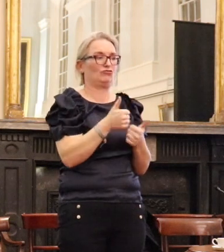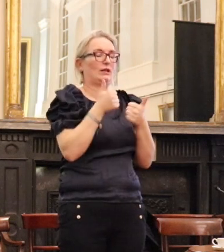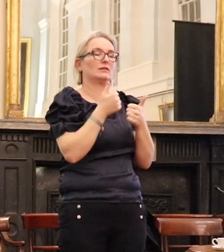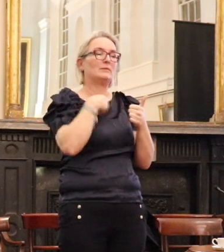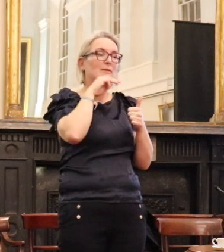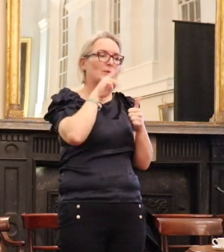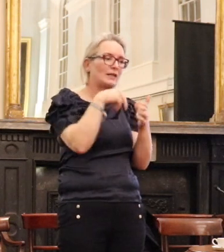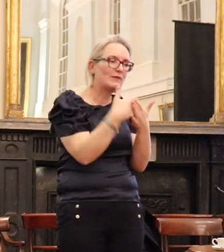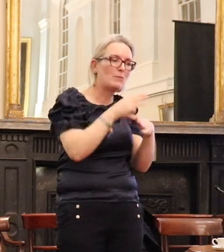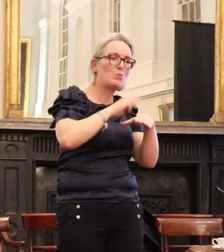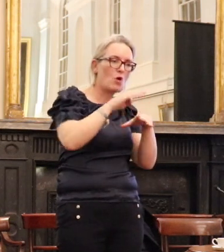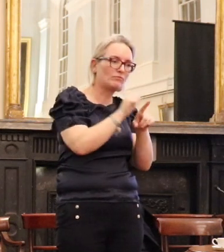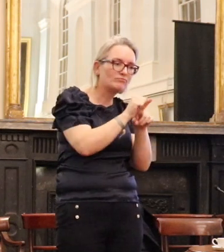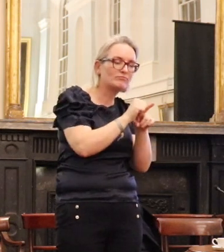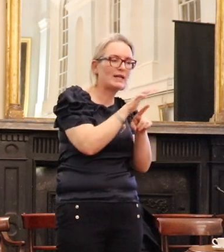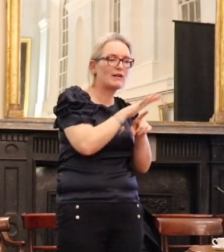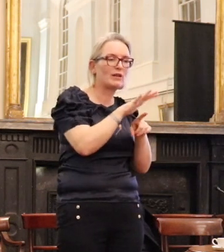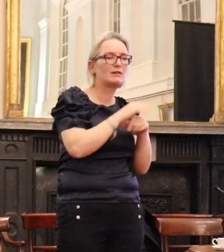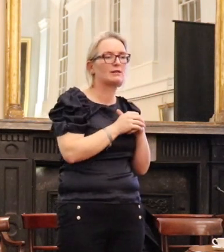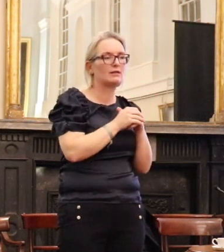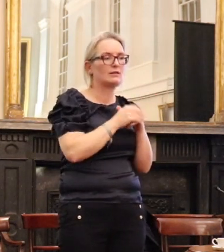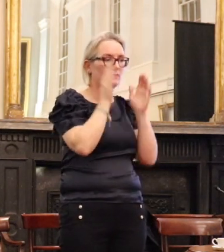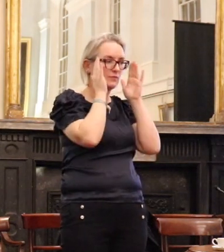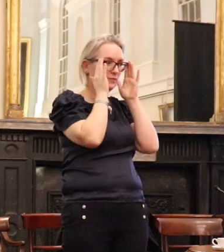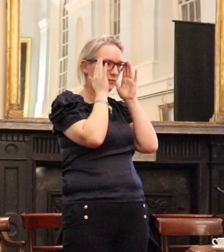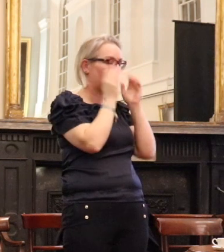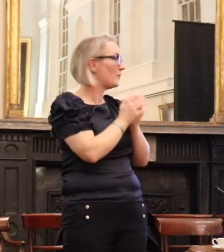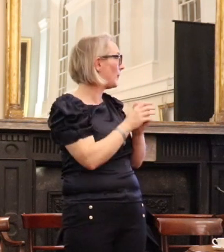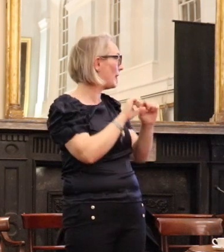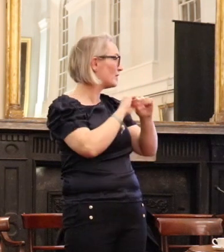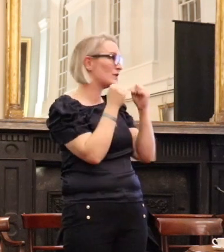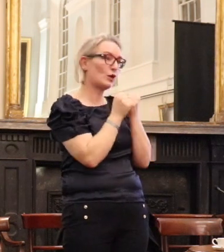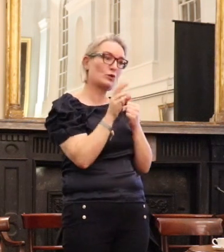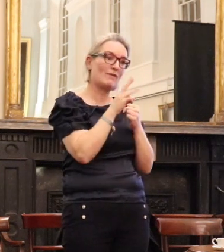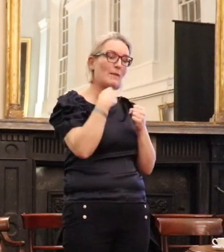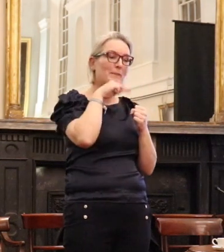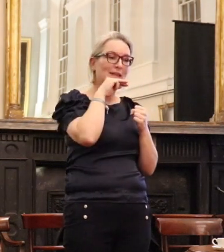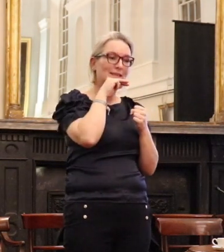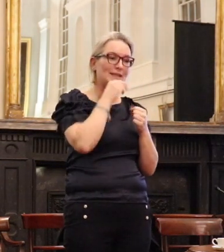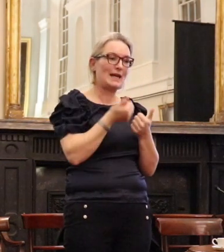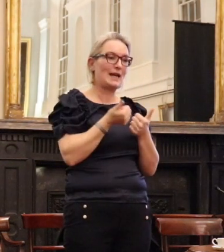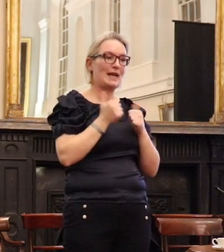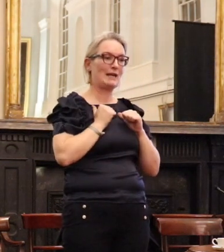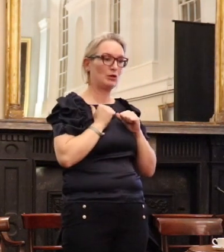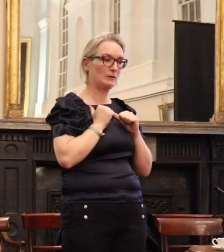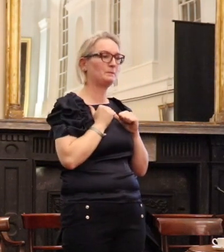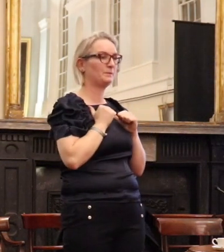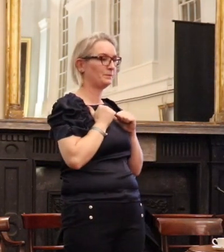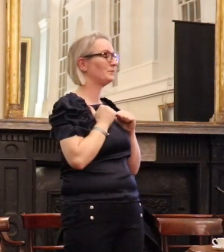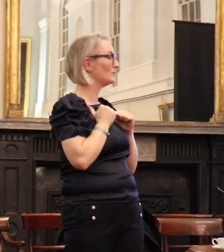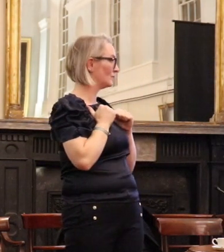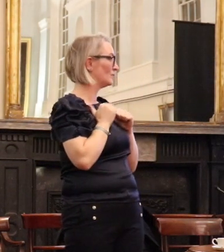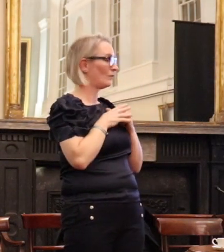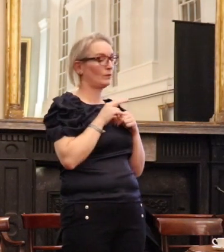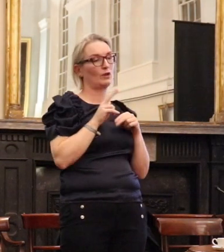an expertise. The social welfare area led us to be able to take test cases. In the 1980s, Mary Robertson